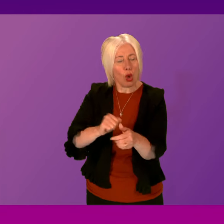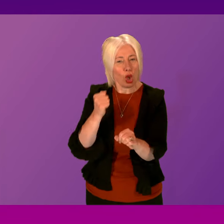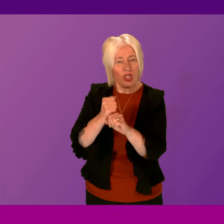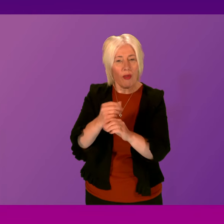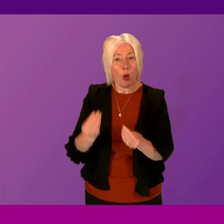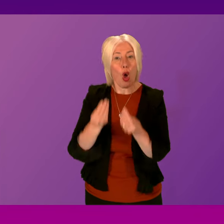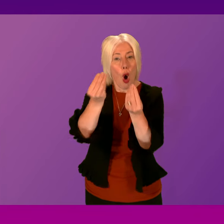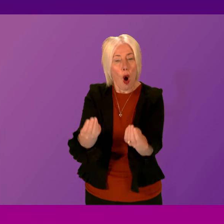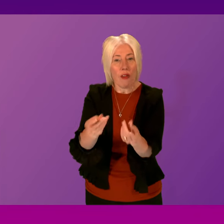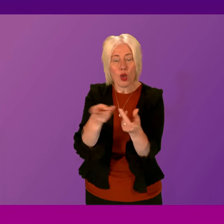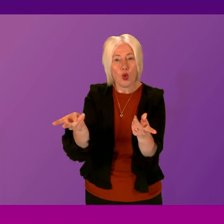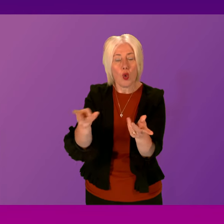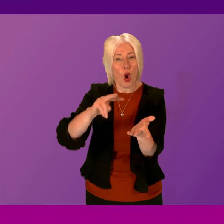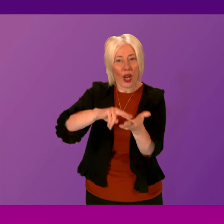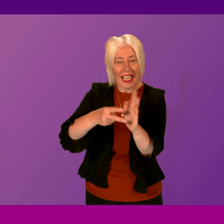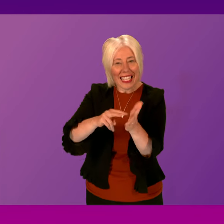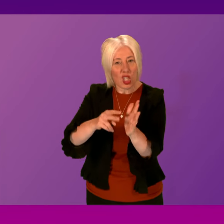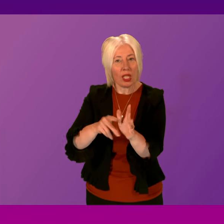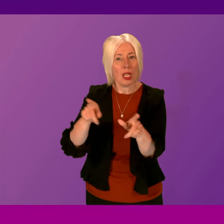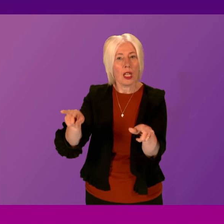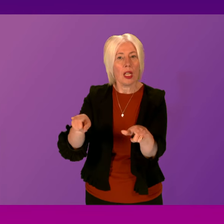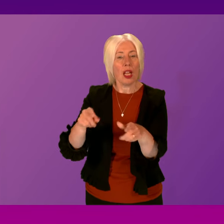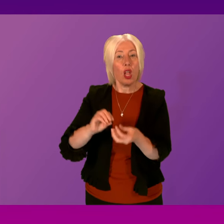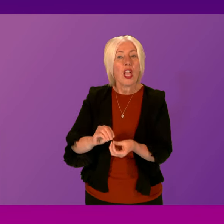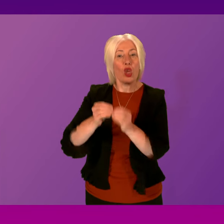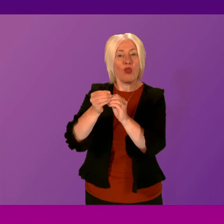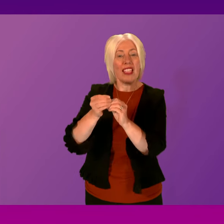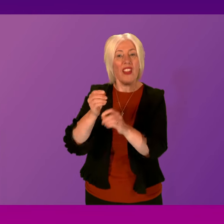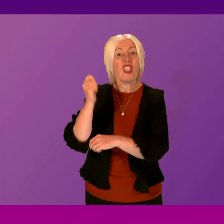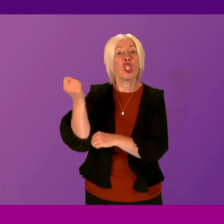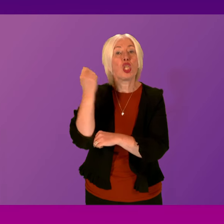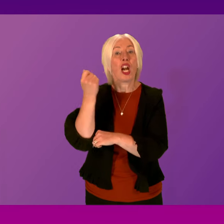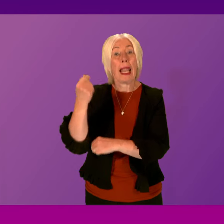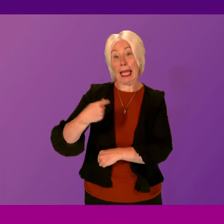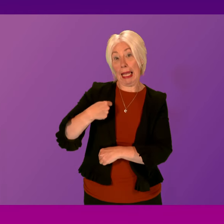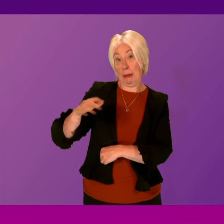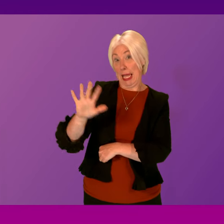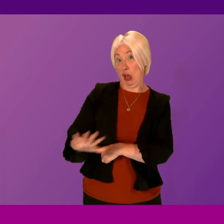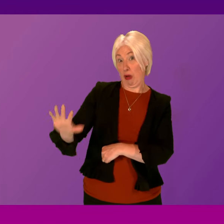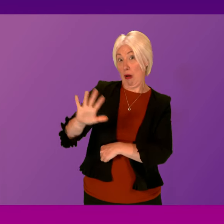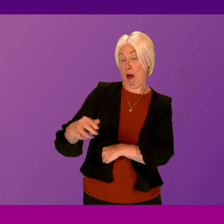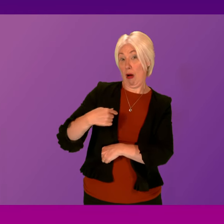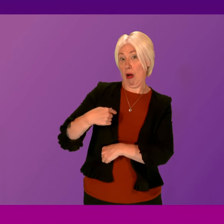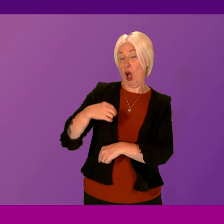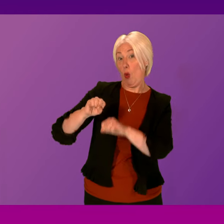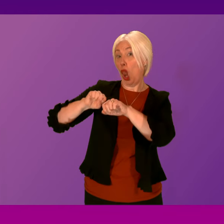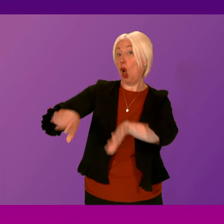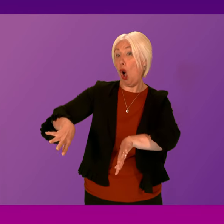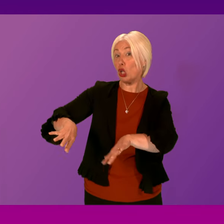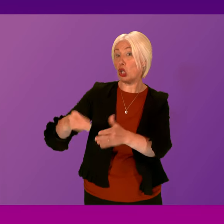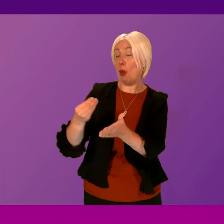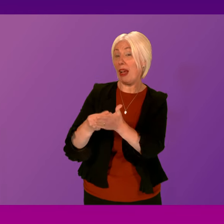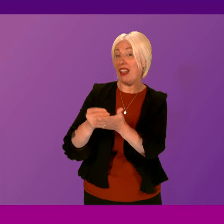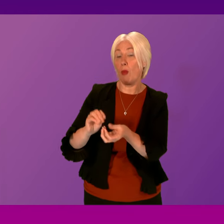offering to organisations like Creative Stirling in my constituency, which did lose out on